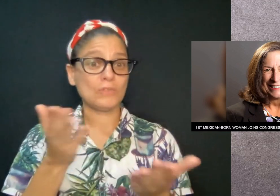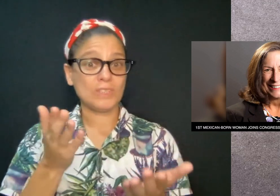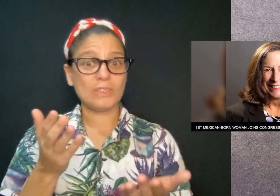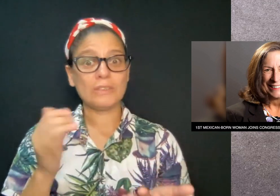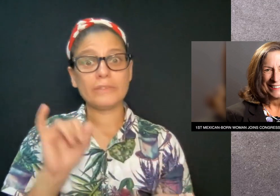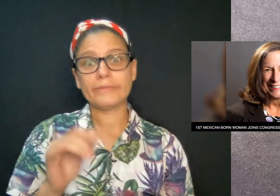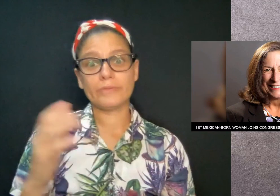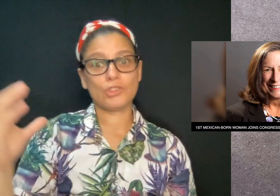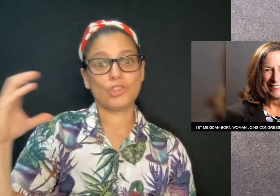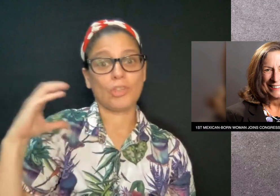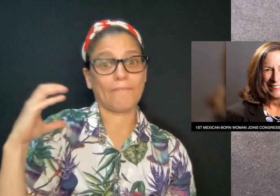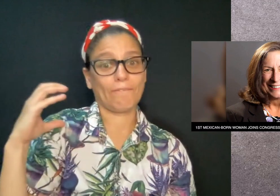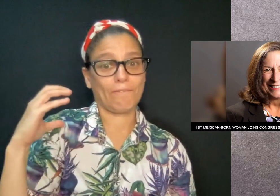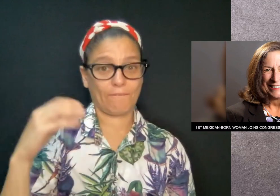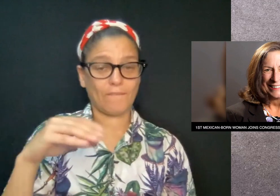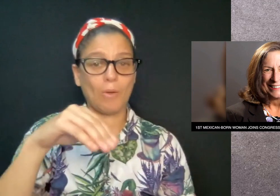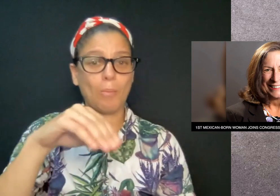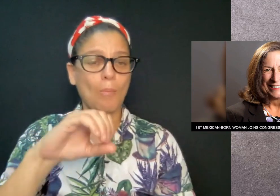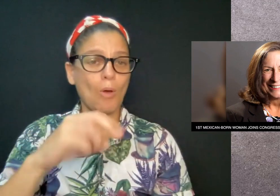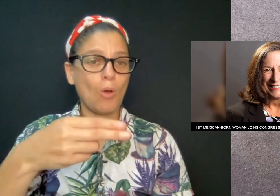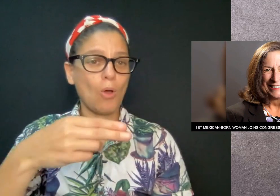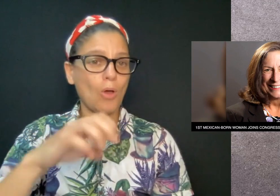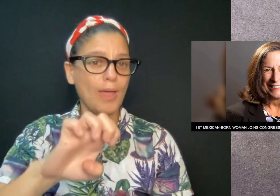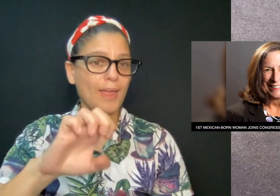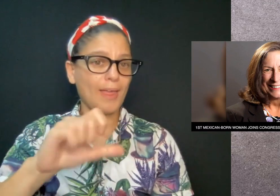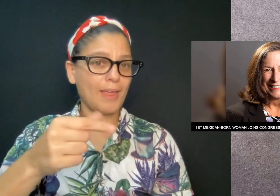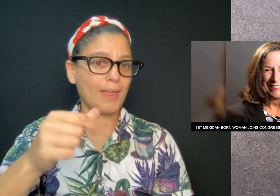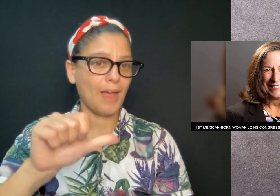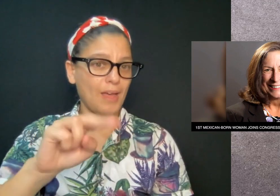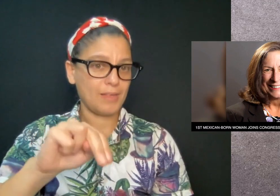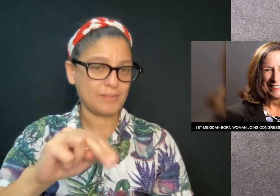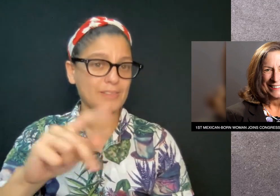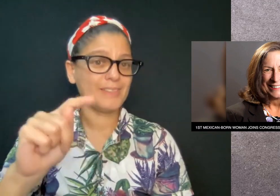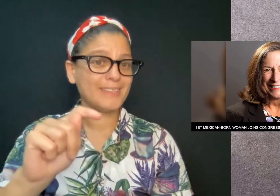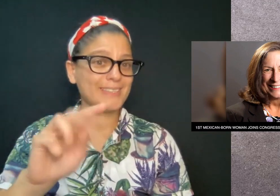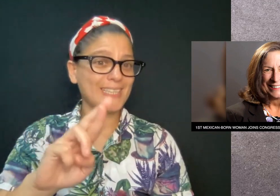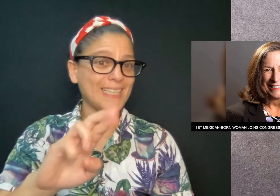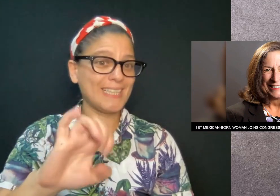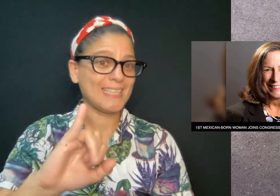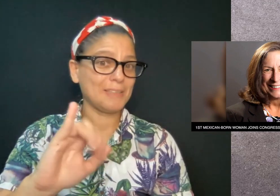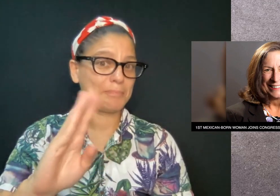In 2010, she became the first woman to serve as Chief of the Mohegan Tribe.